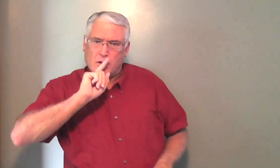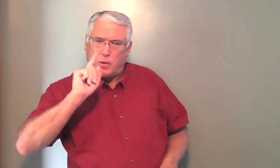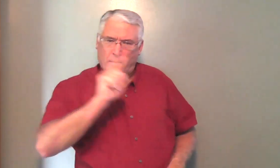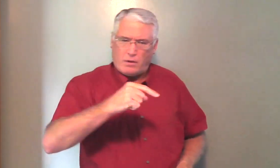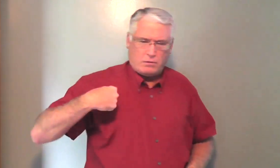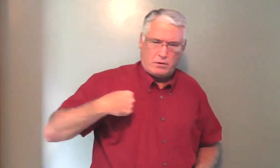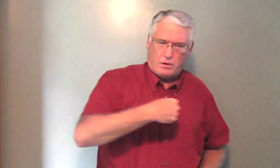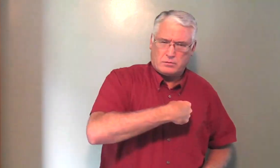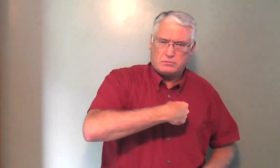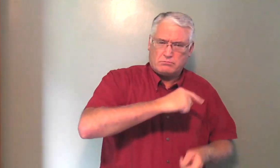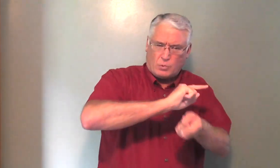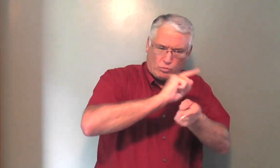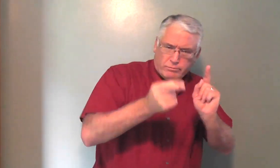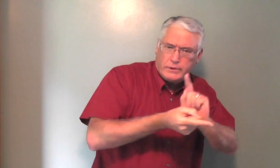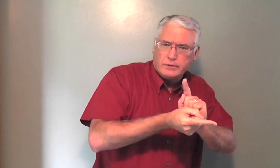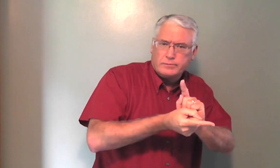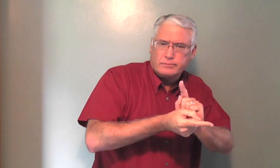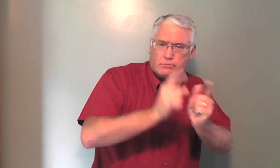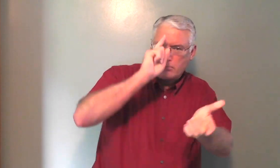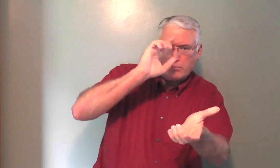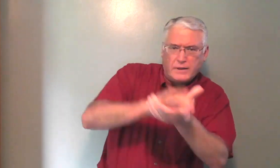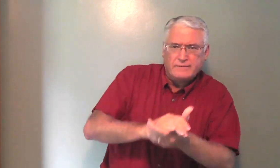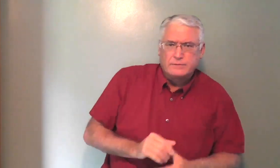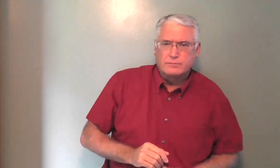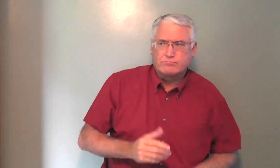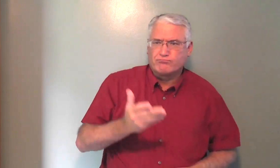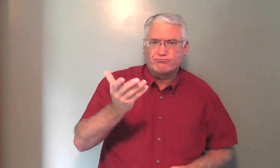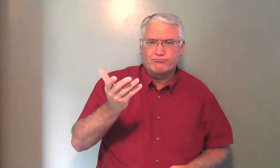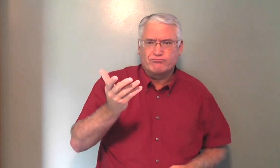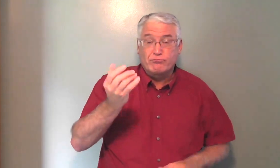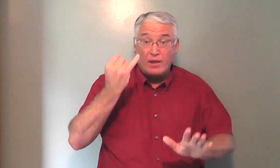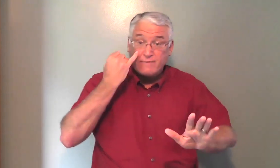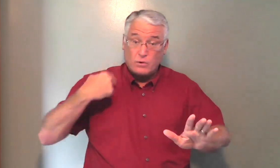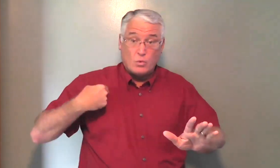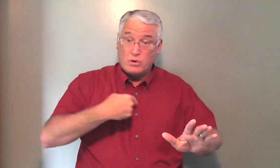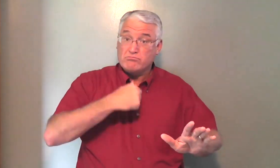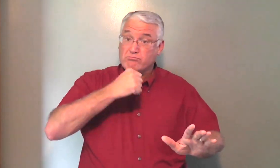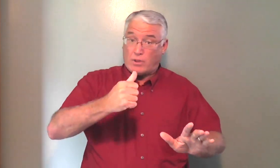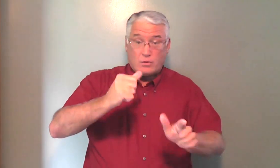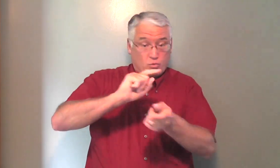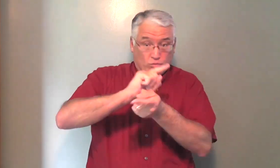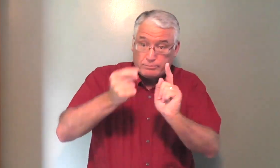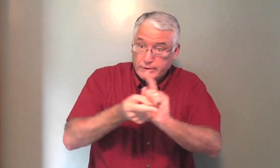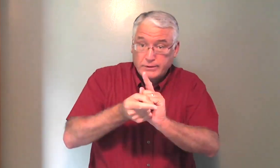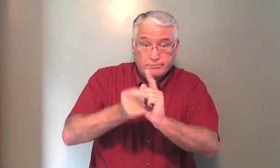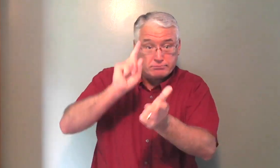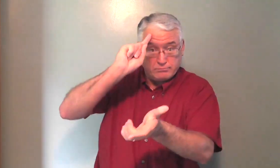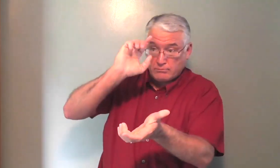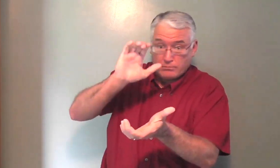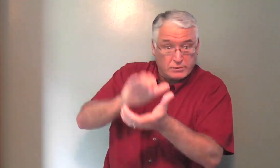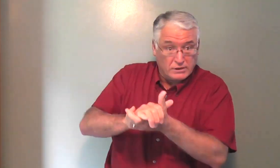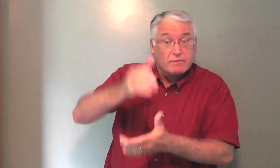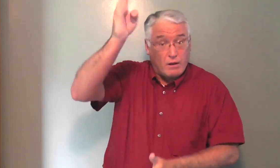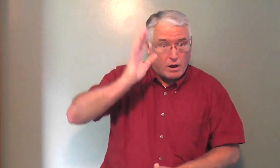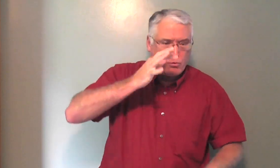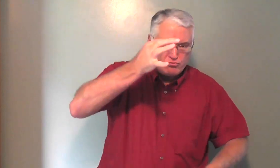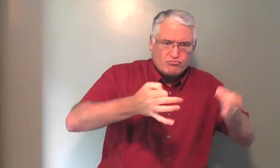at the same time, he commands us to repent and believe. If we do not repent and believe,